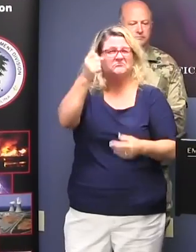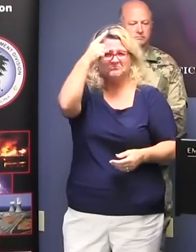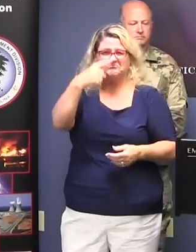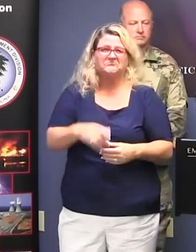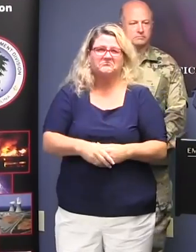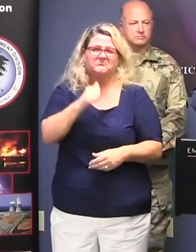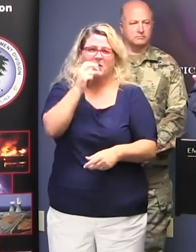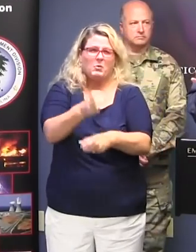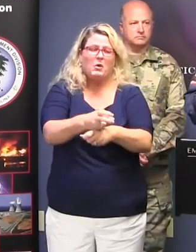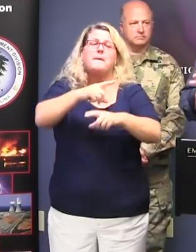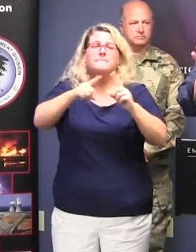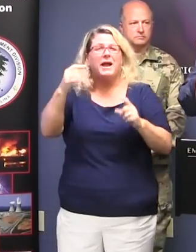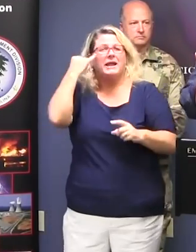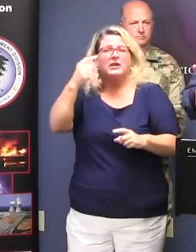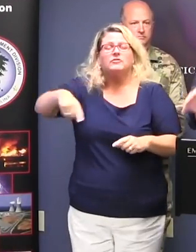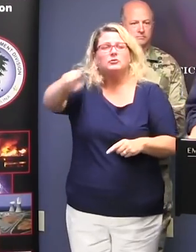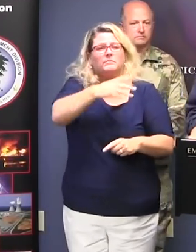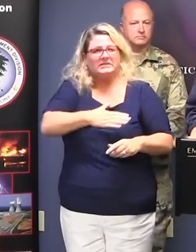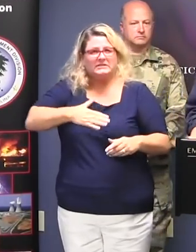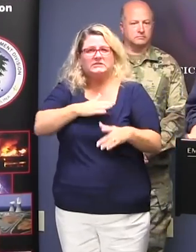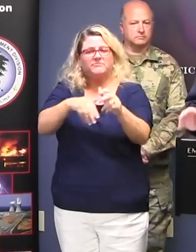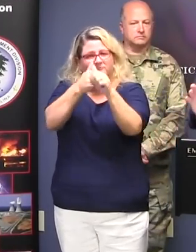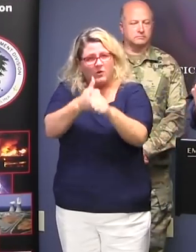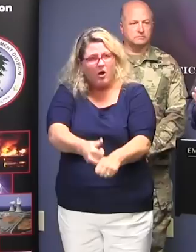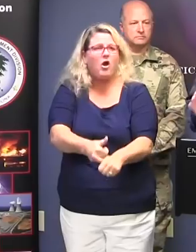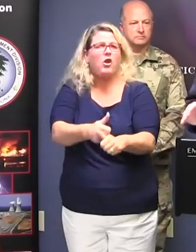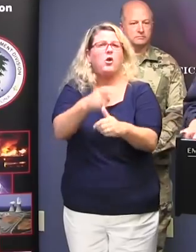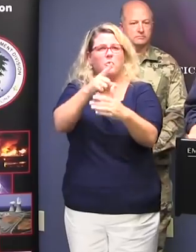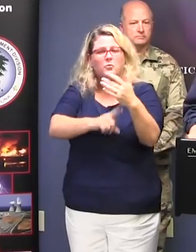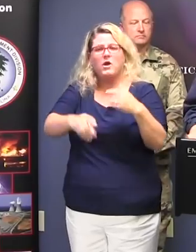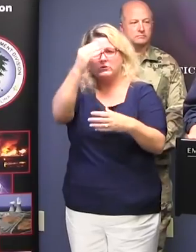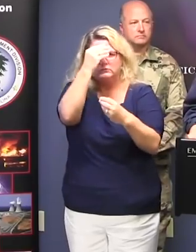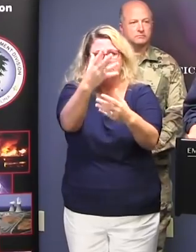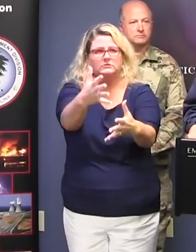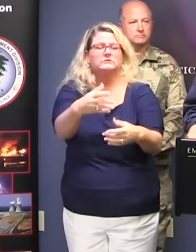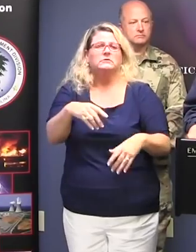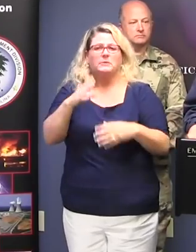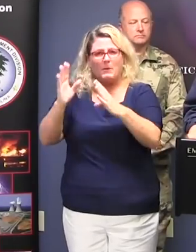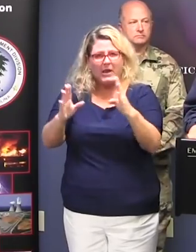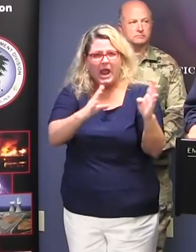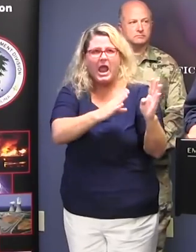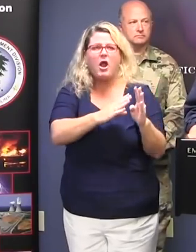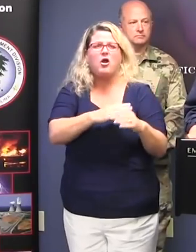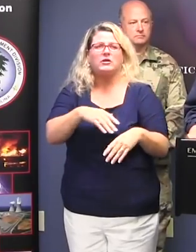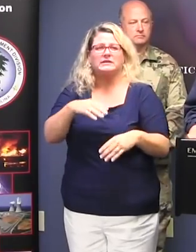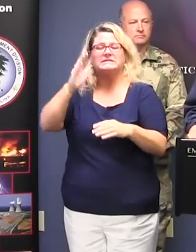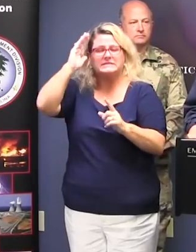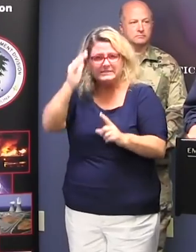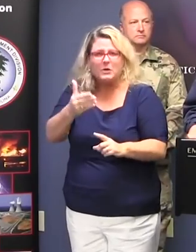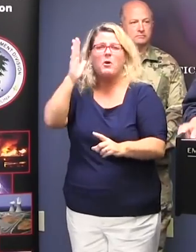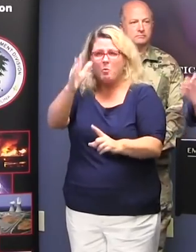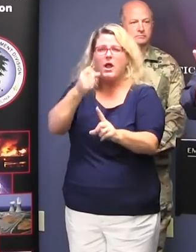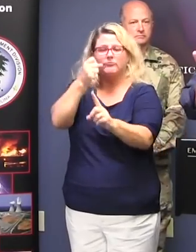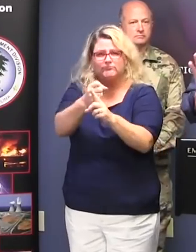And if we'll all just follow these rules and prepare for this, what is likely going to be a strong hit on